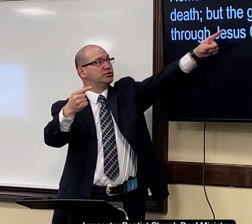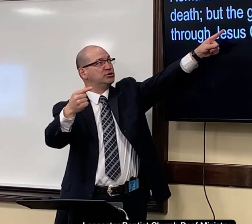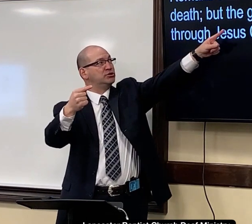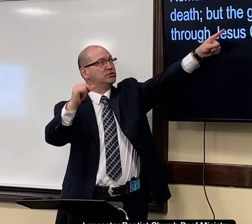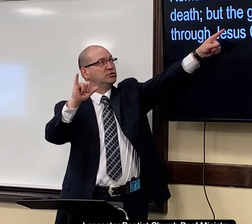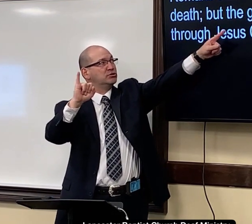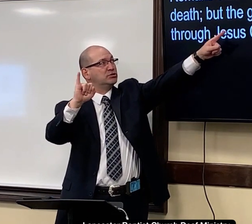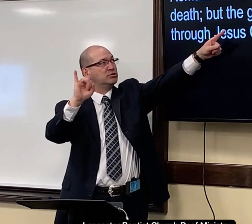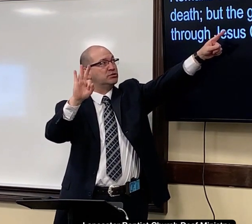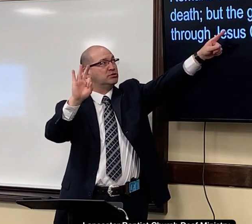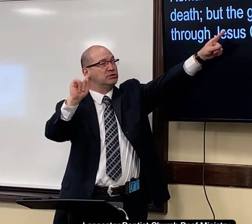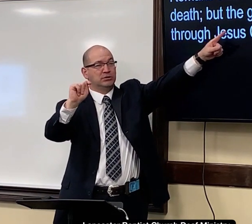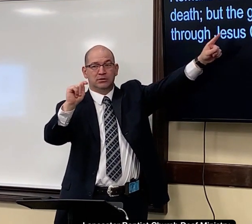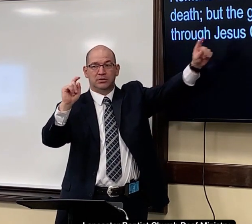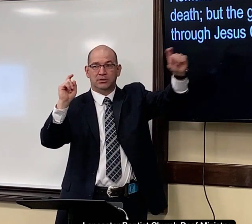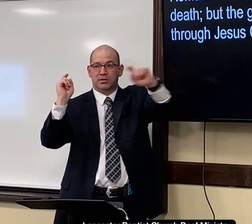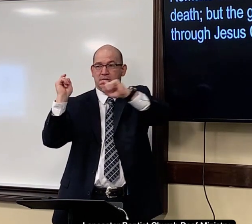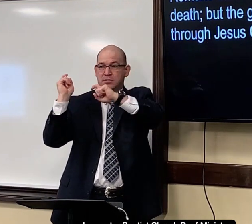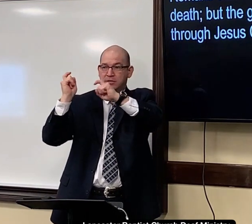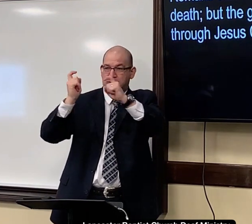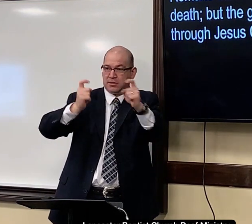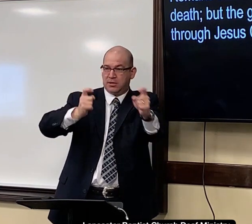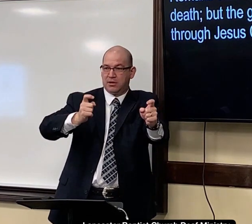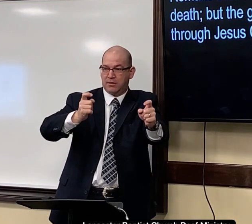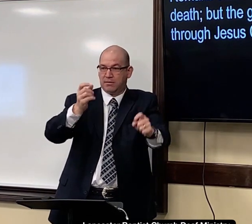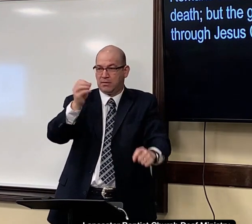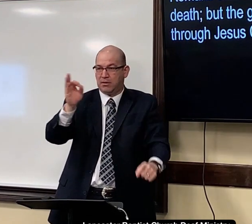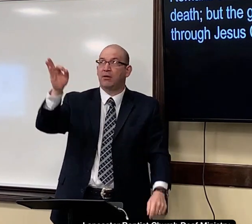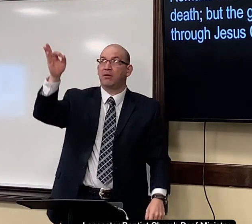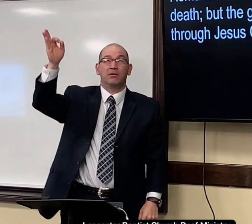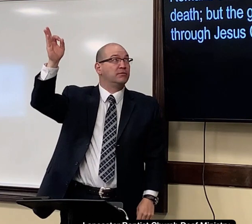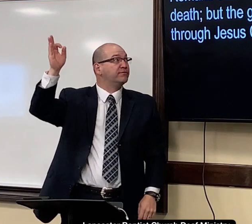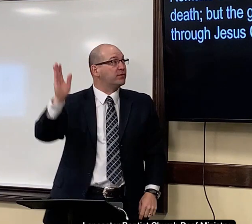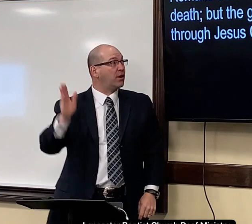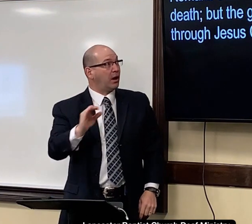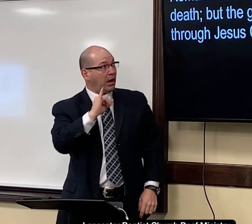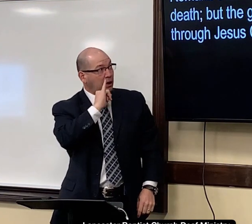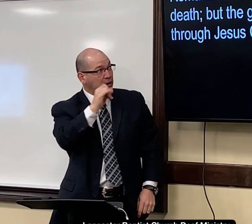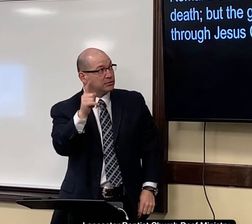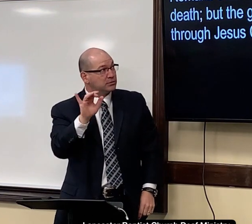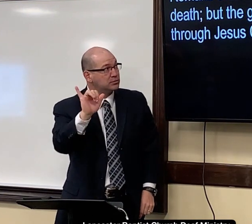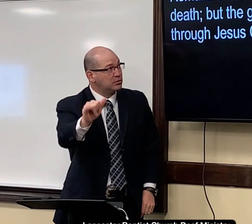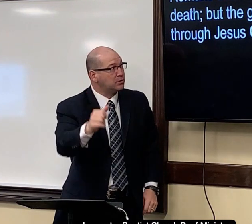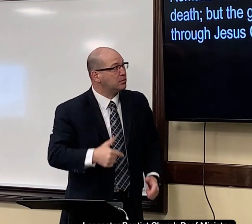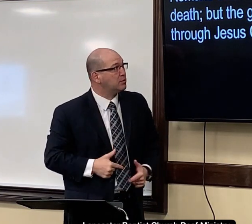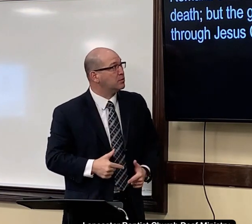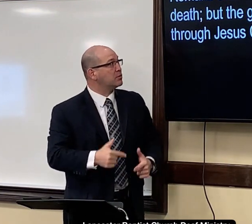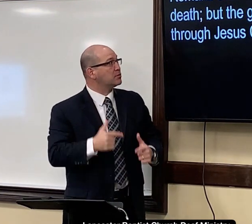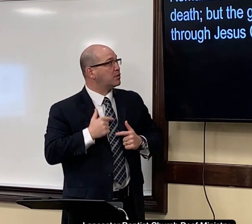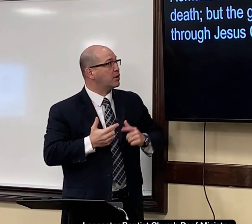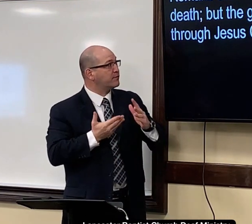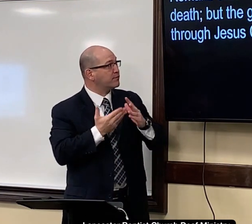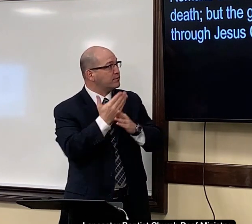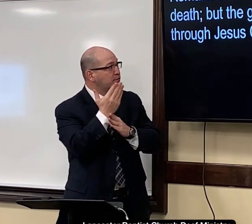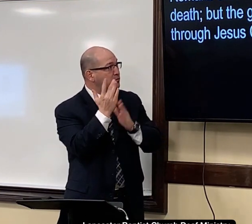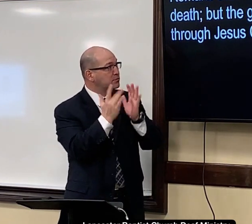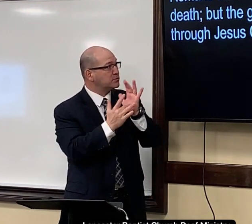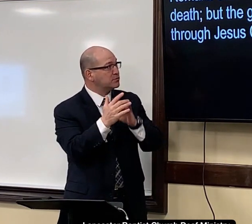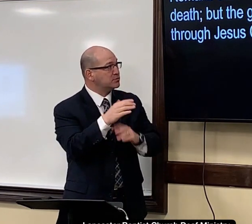The gift of God is eternal life through